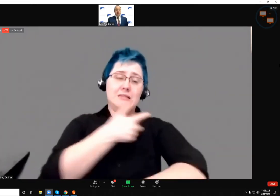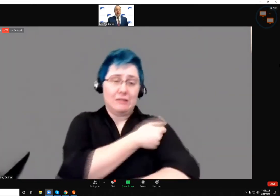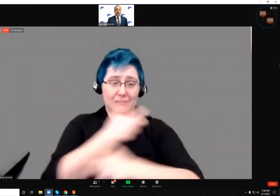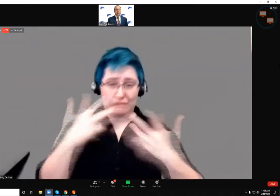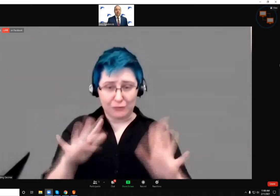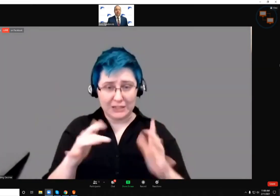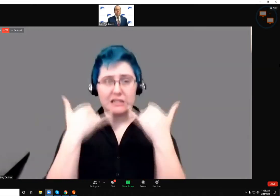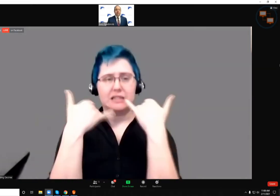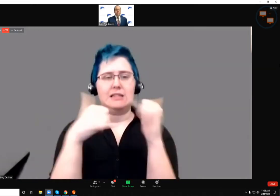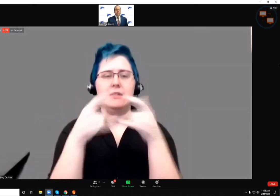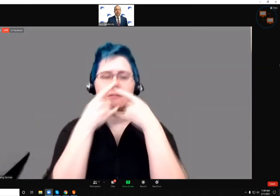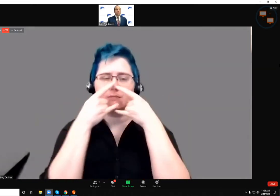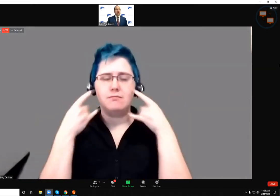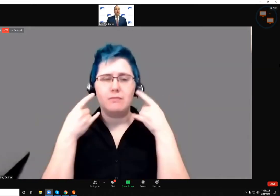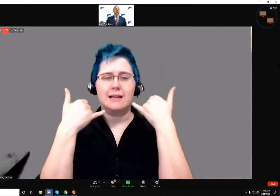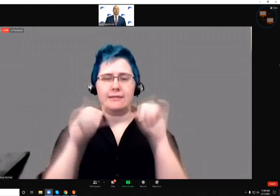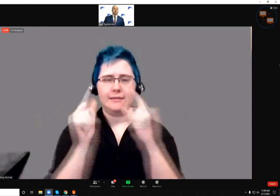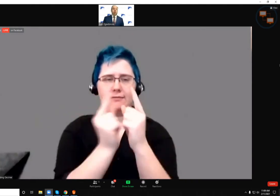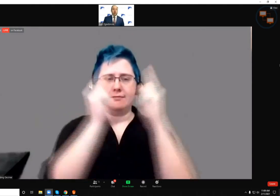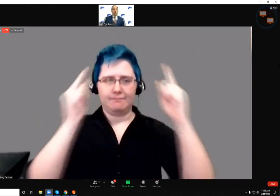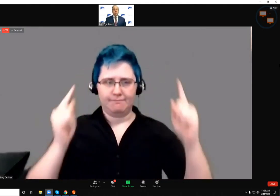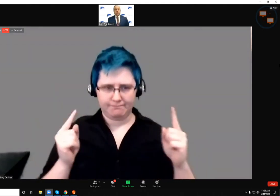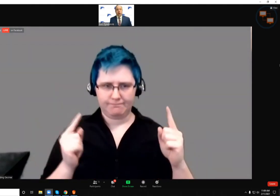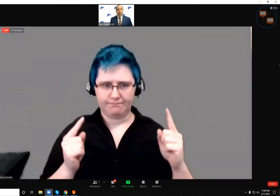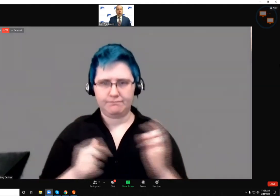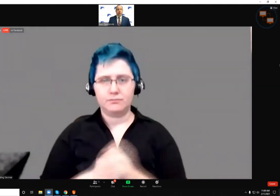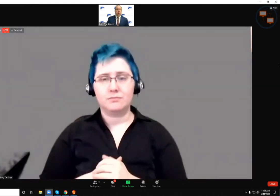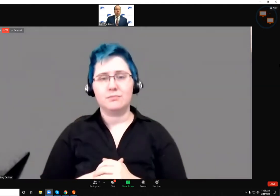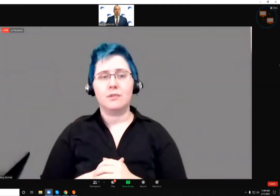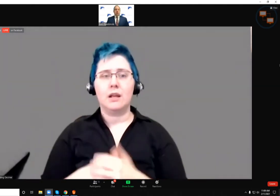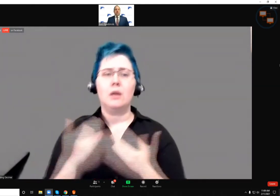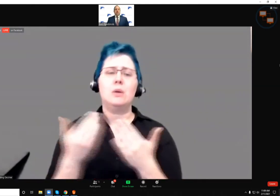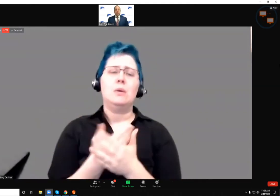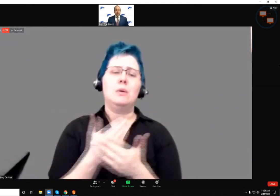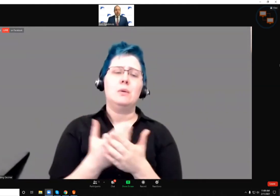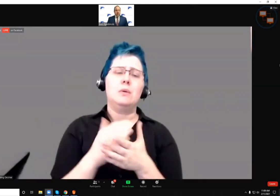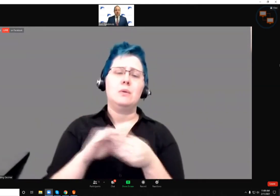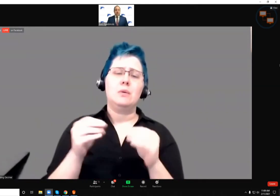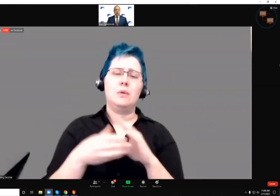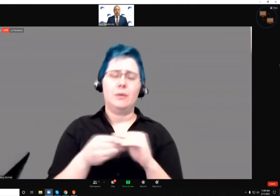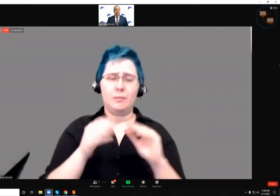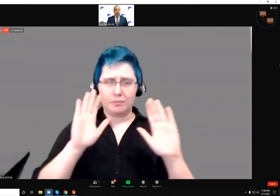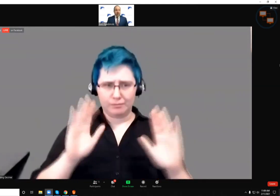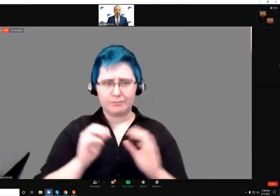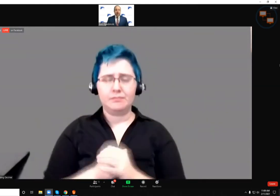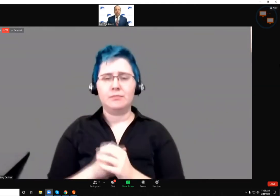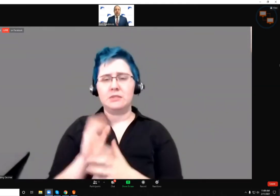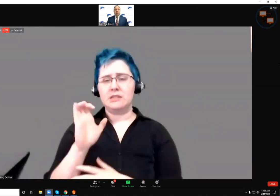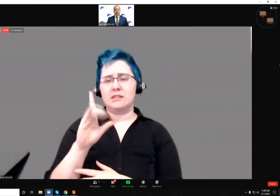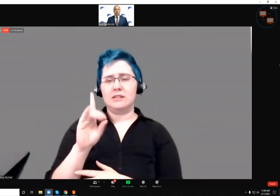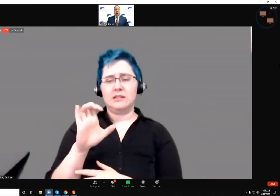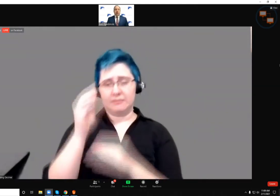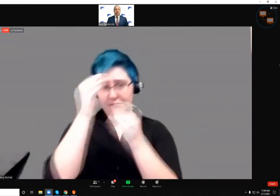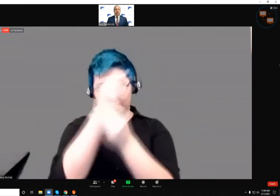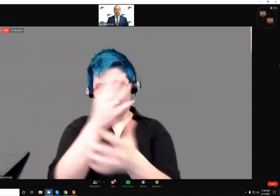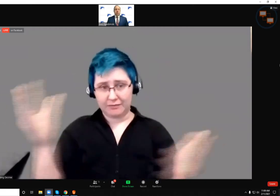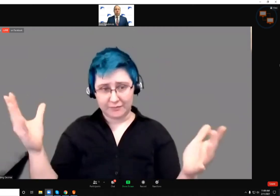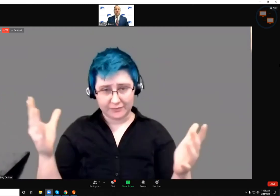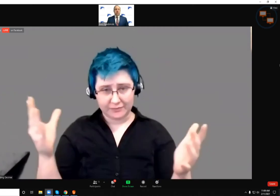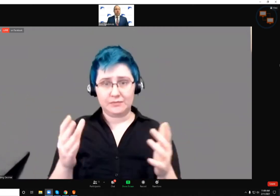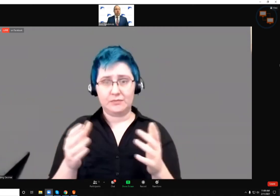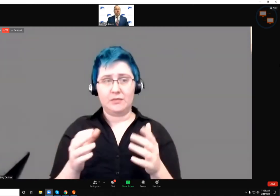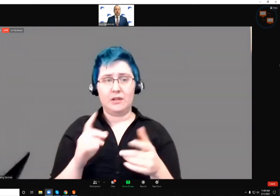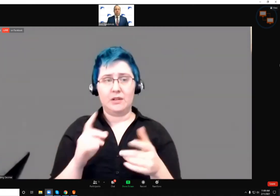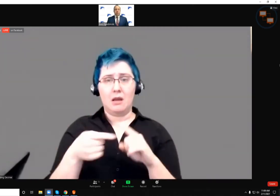distancing. Another good news story. CDC released a report late yesterday regarding the need to